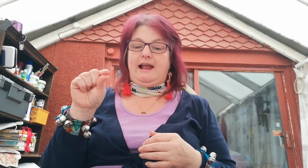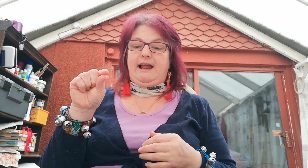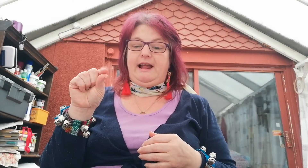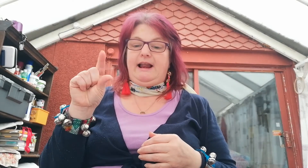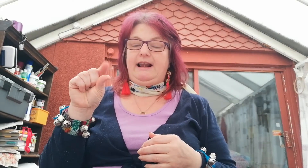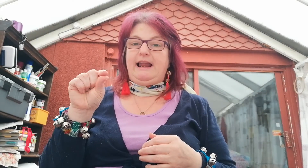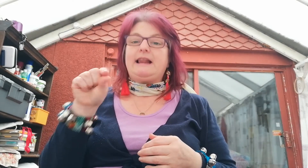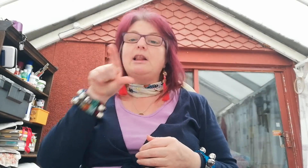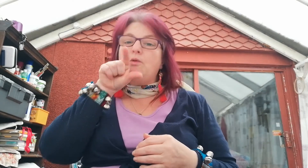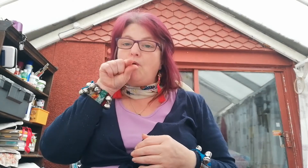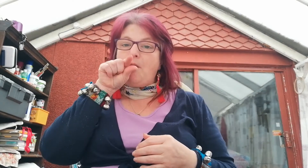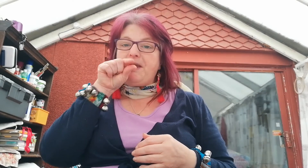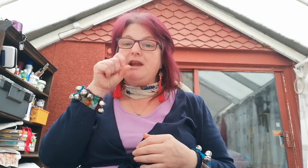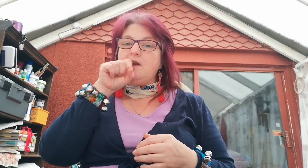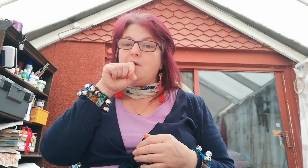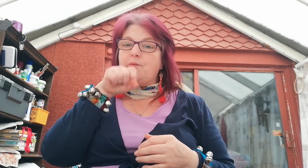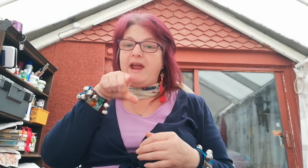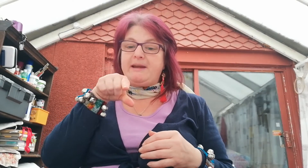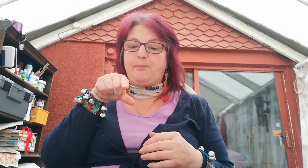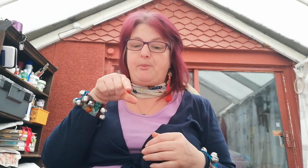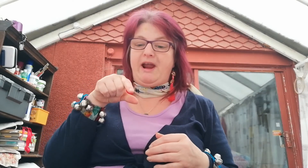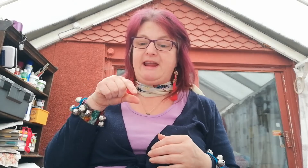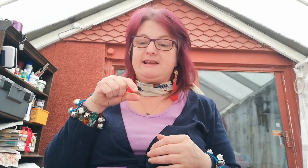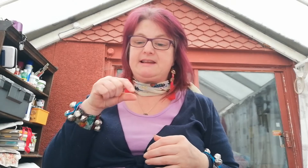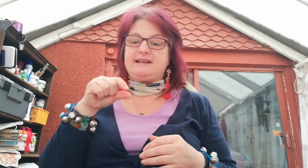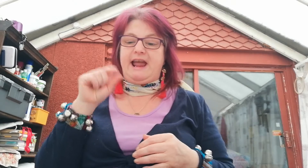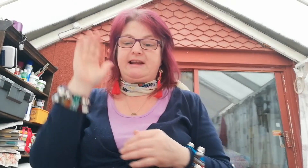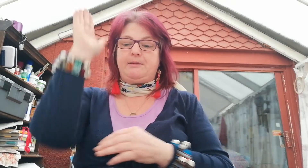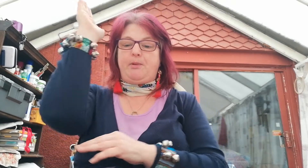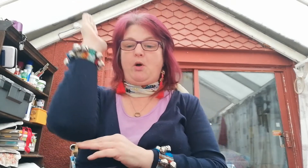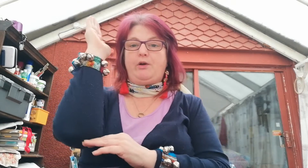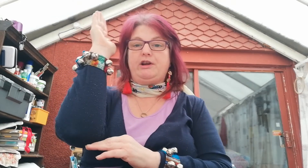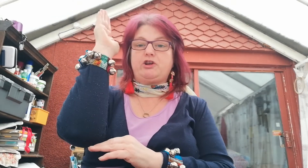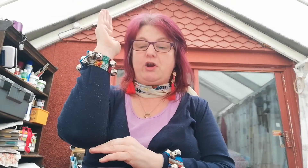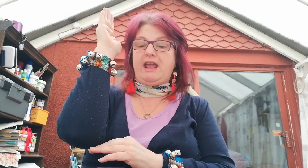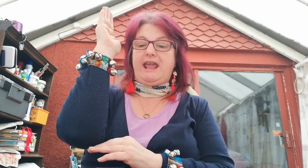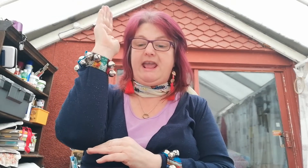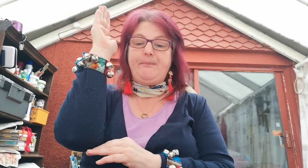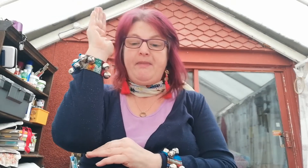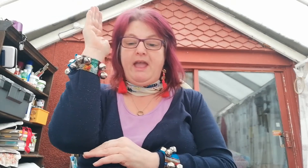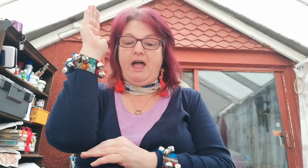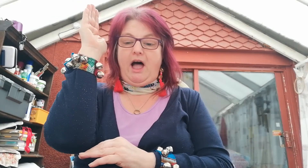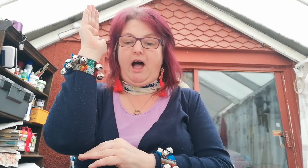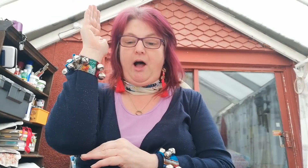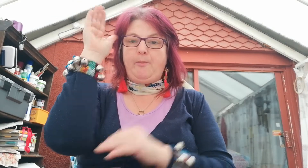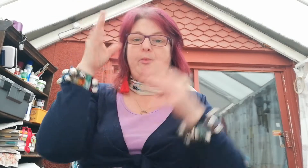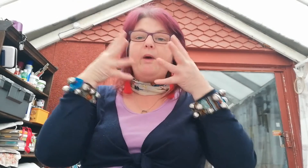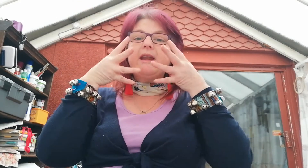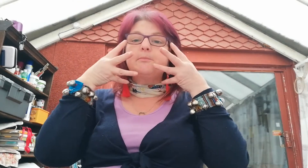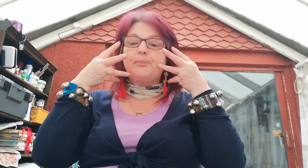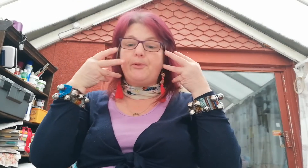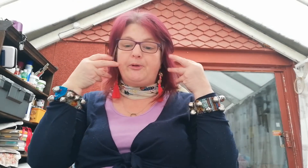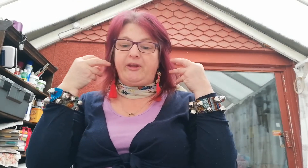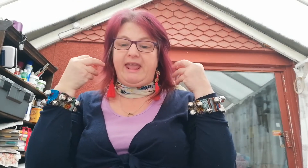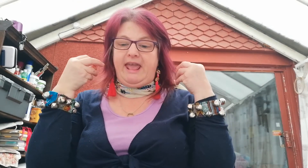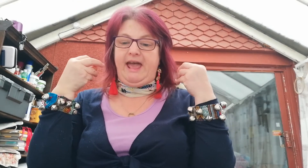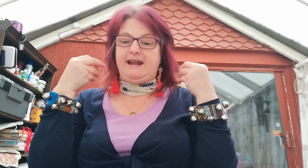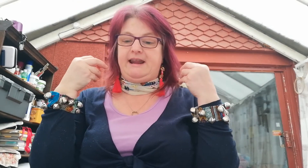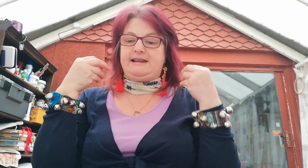Little Robin Redbreast sat upon a tree. Up went Pussycat and